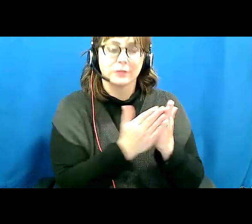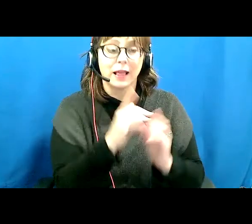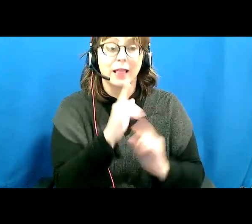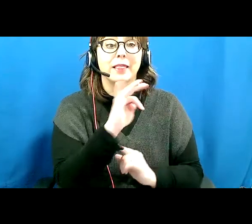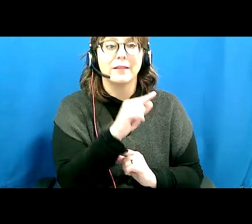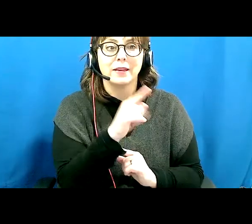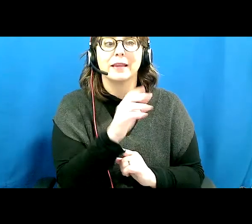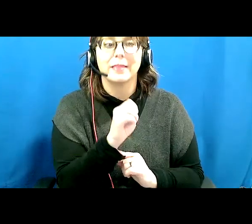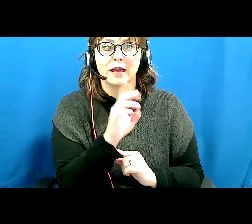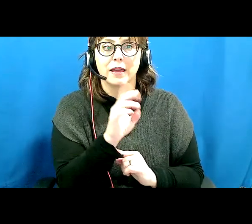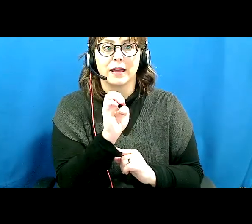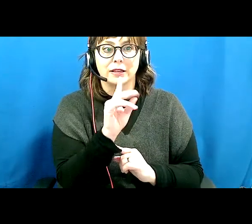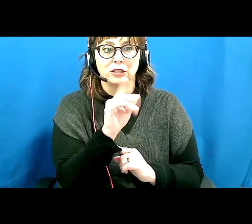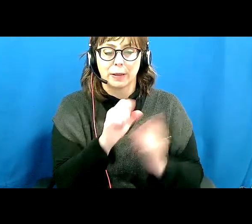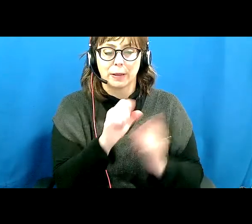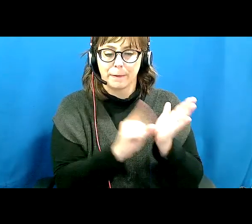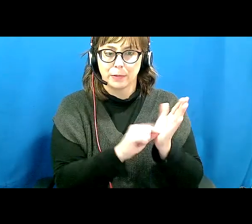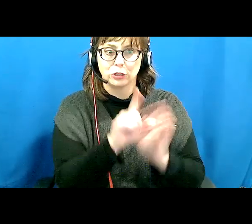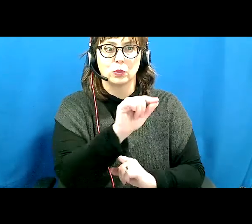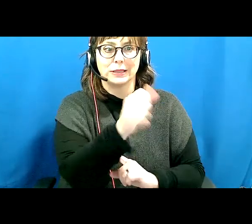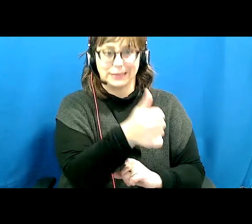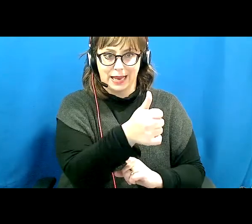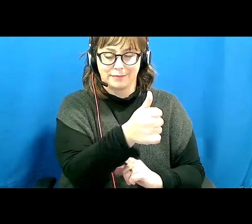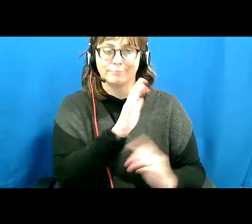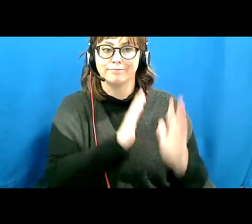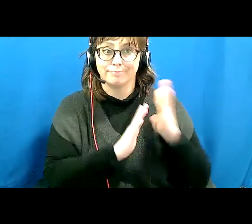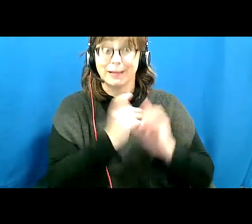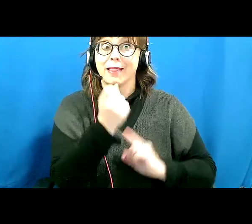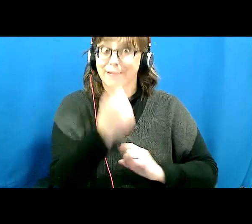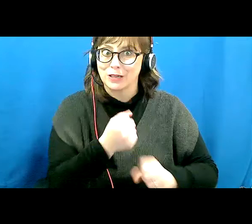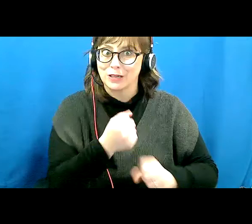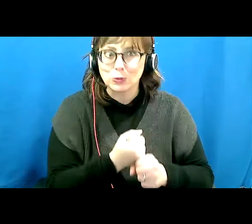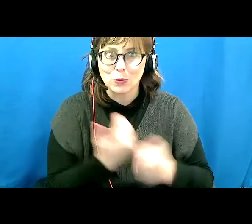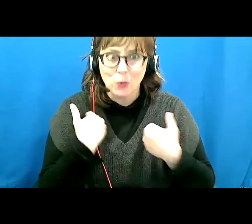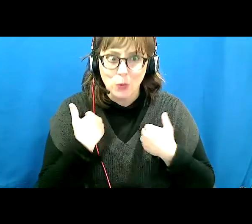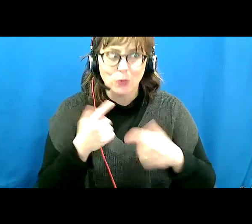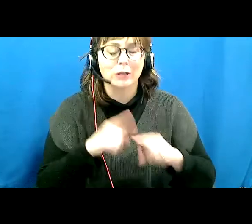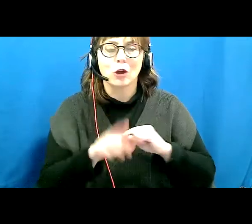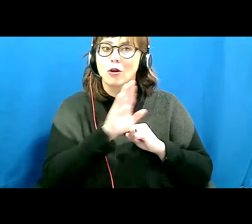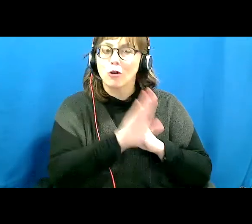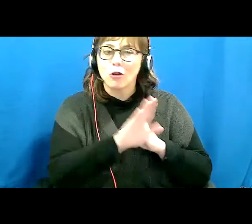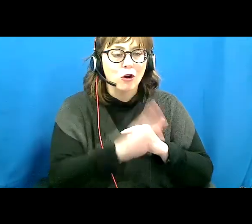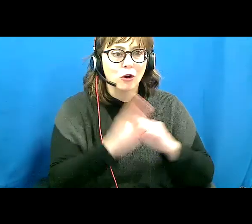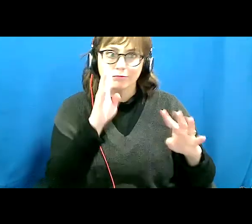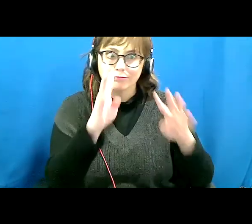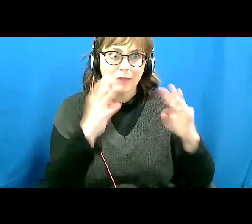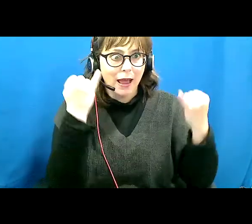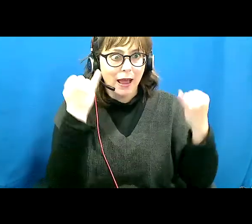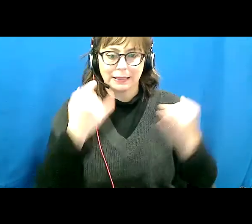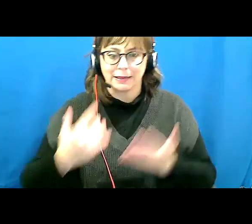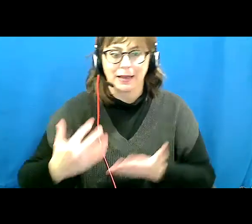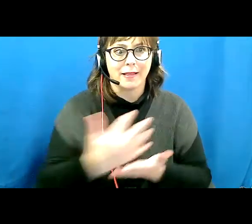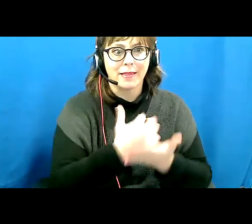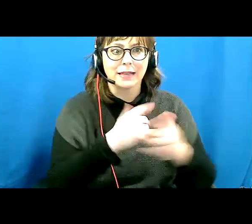published with us in 2010. Eleven years ago, Diane's anthology was a groundbreaking collection bringing